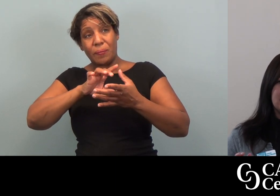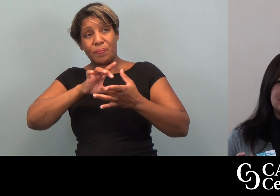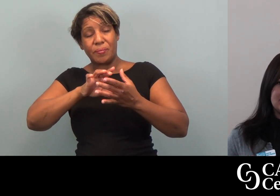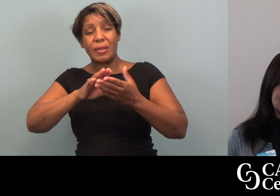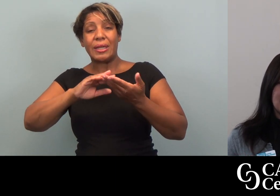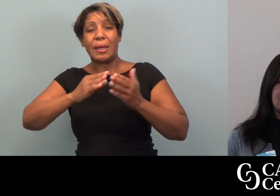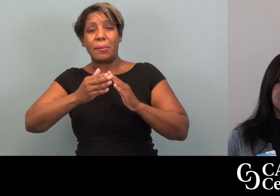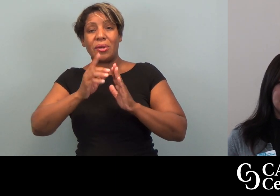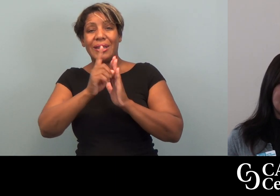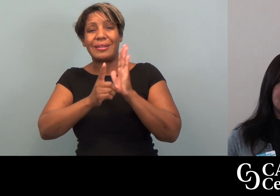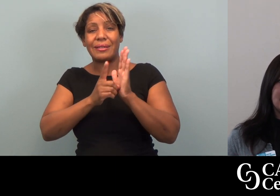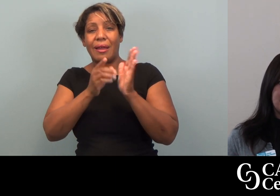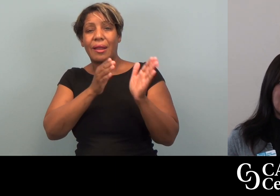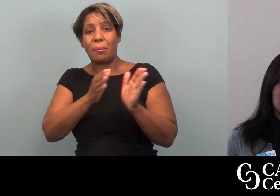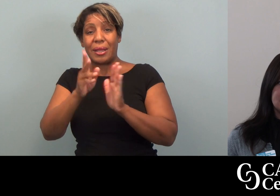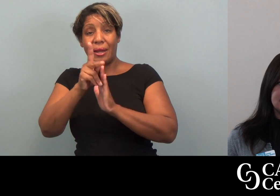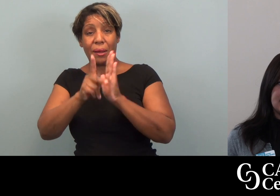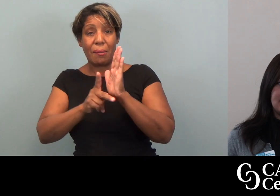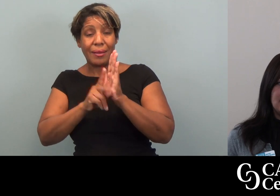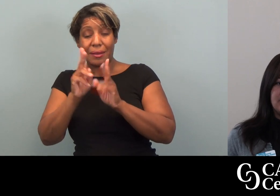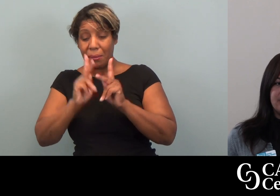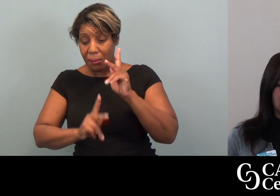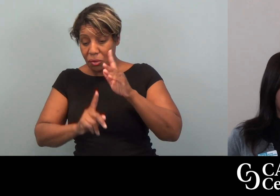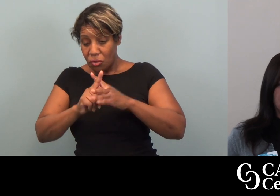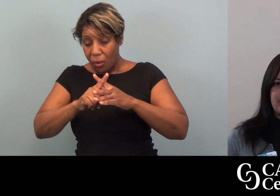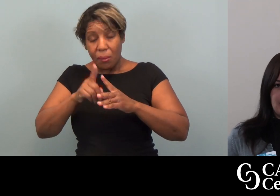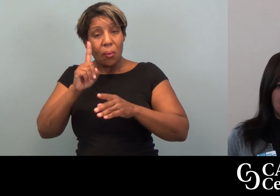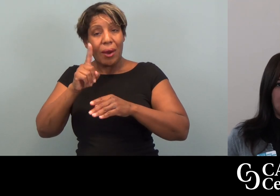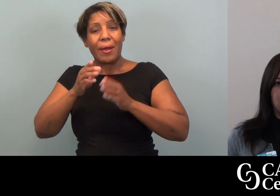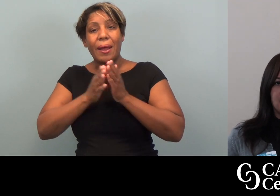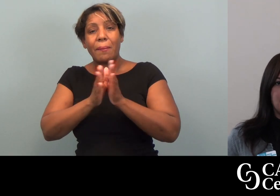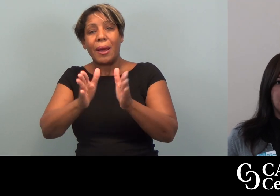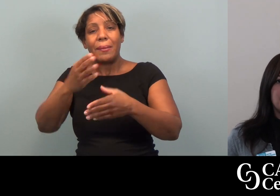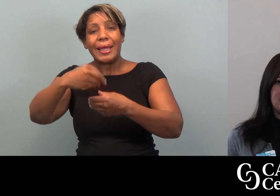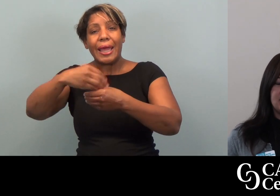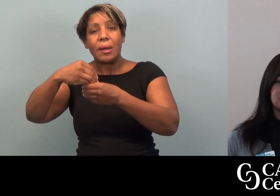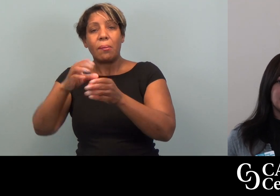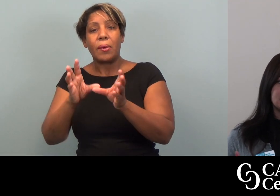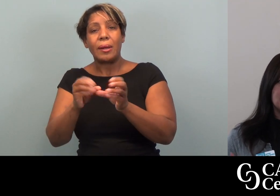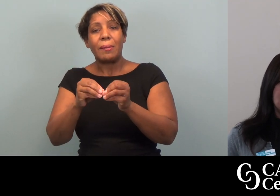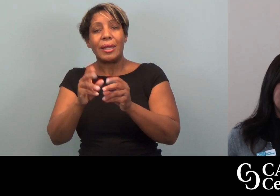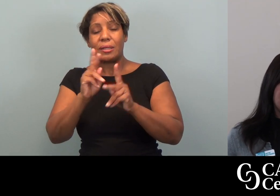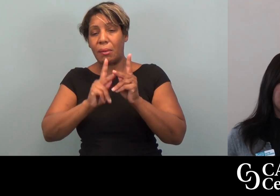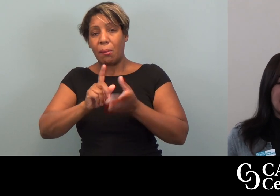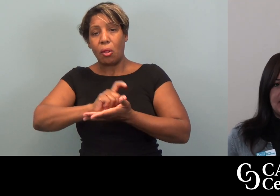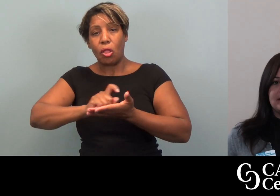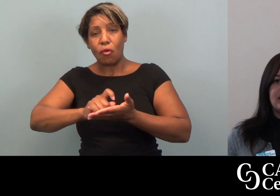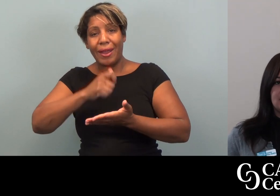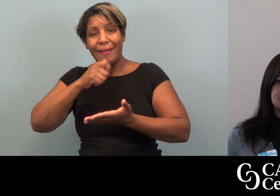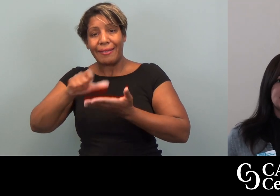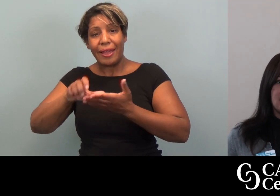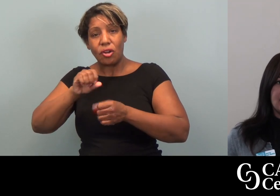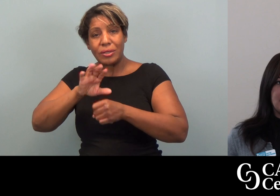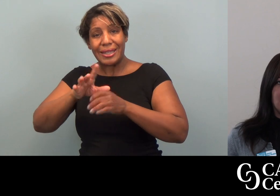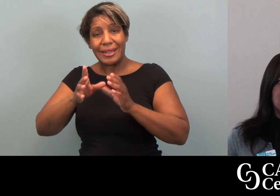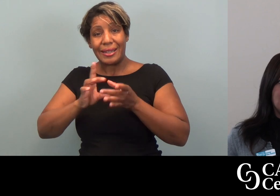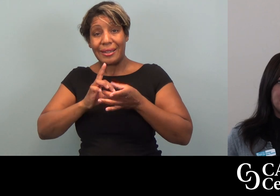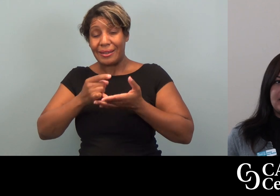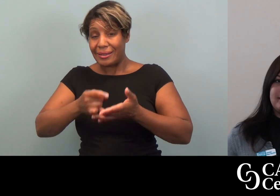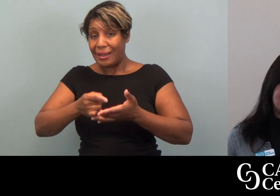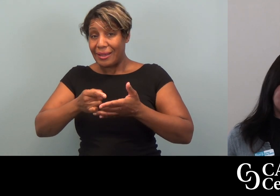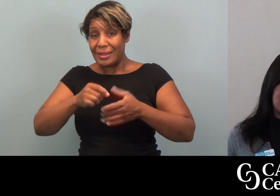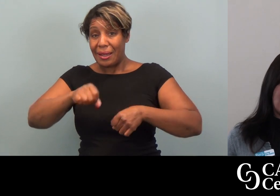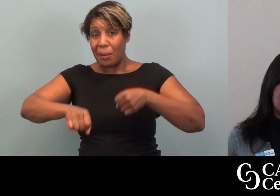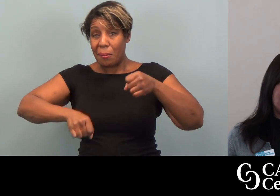community design, planning, and policy. Folks showing up at public input meetings. Folks, you know, writing letters and talking about